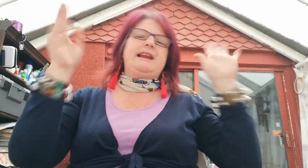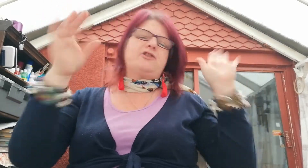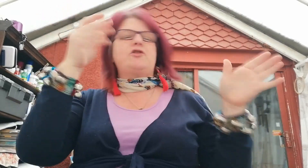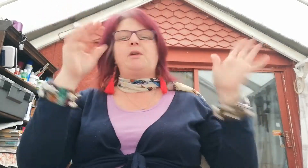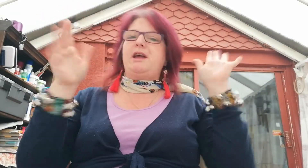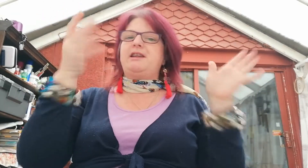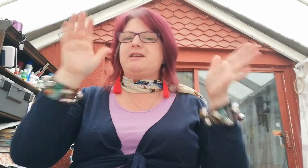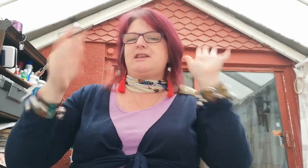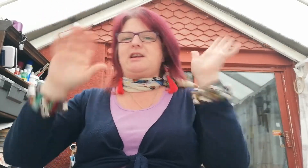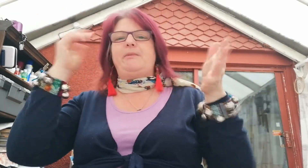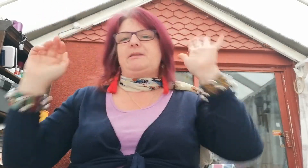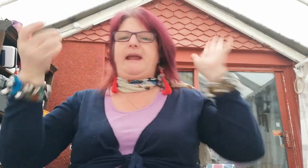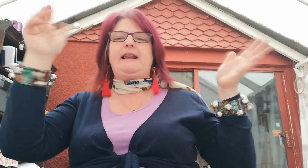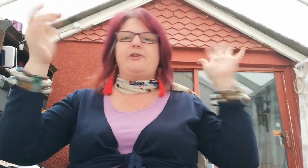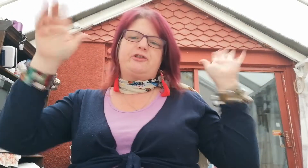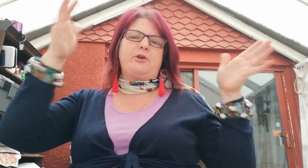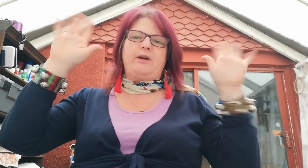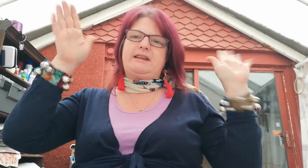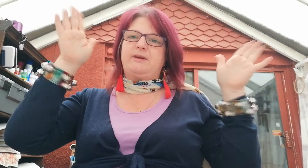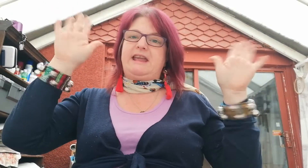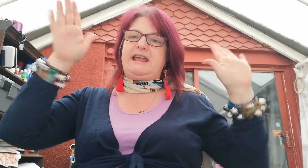instruments, something to make lots of noise with.